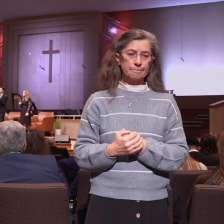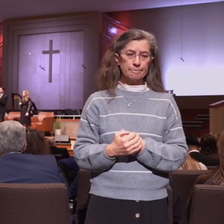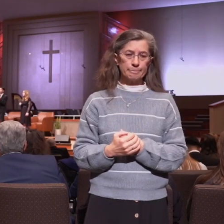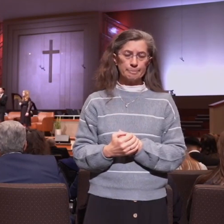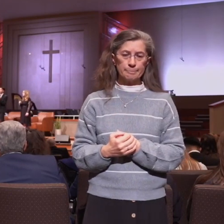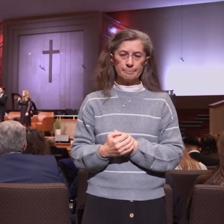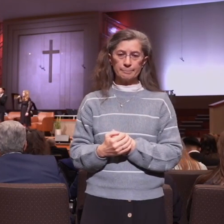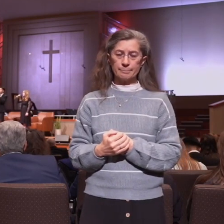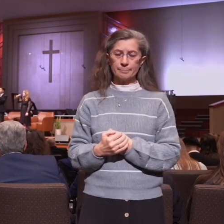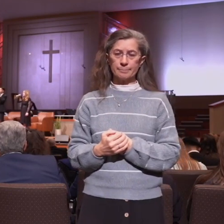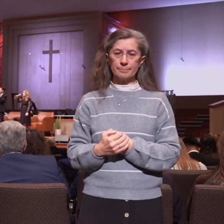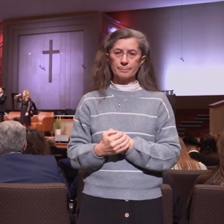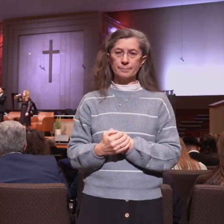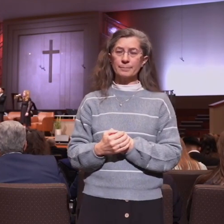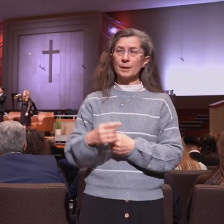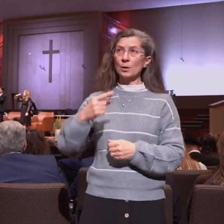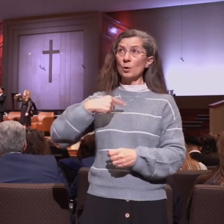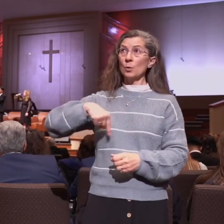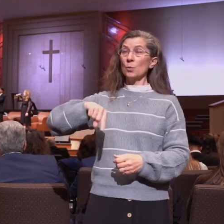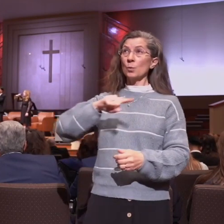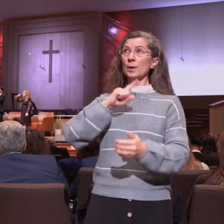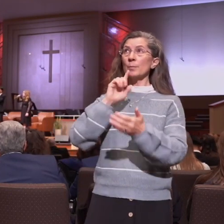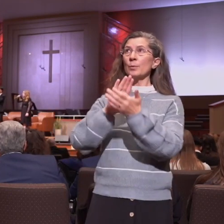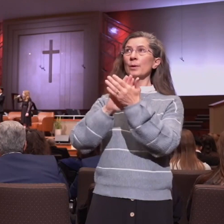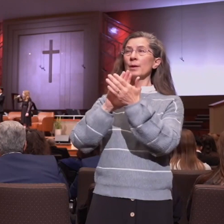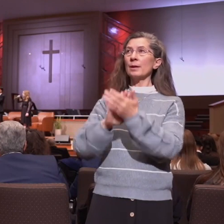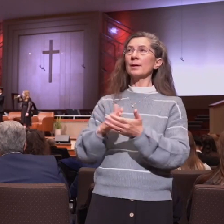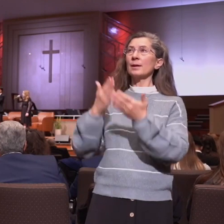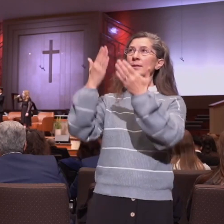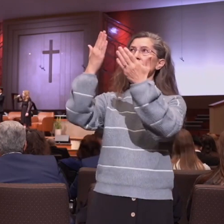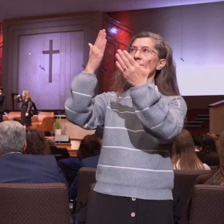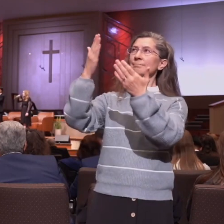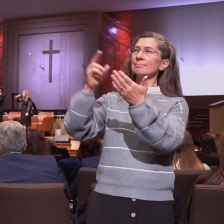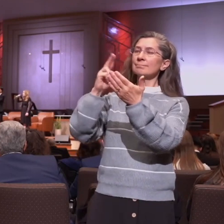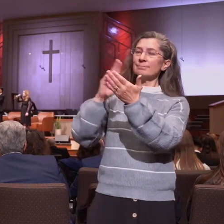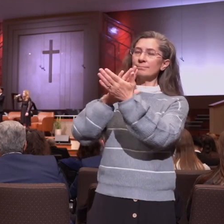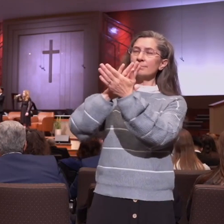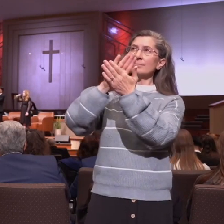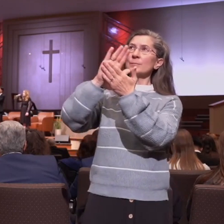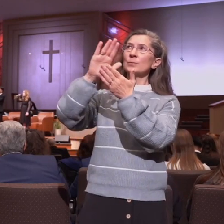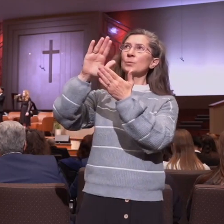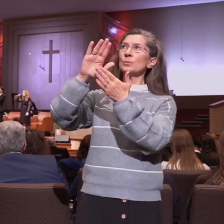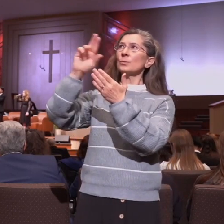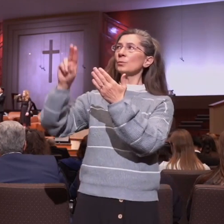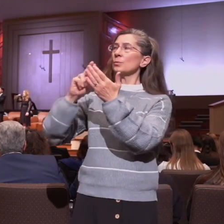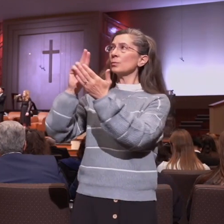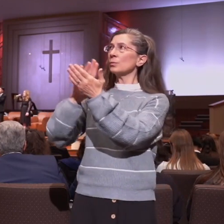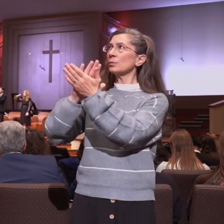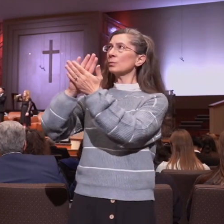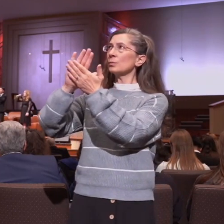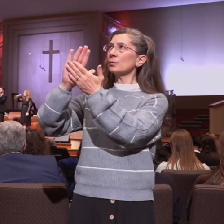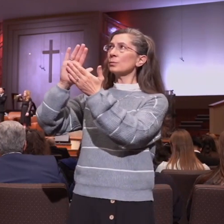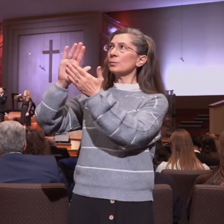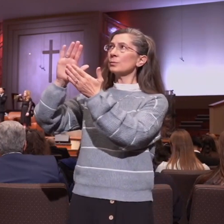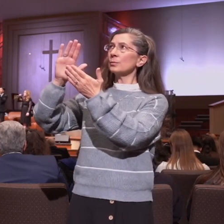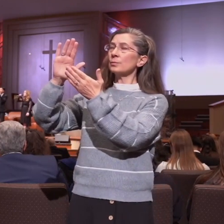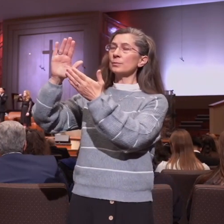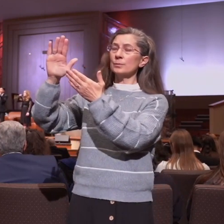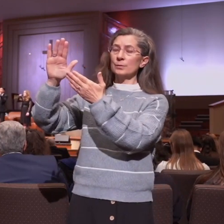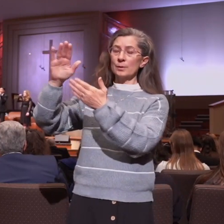We praise holy, holy, we